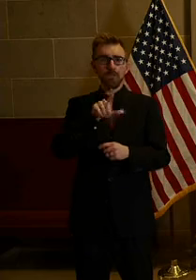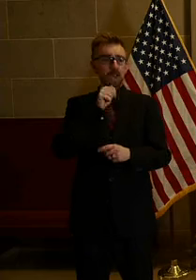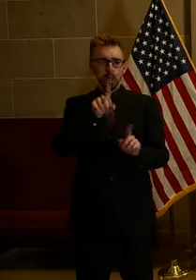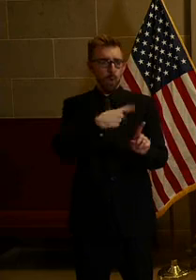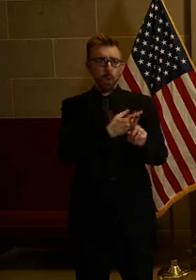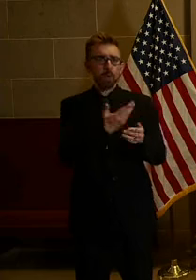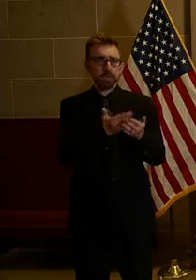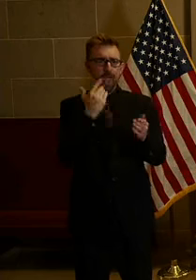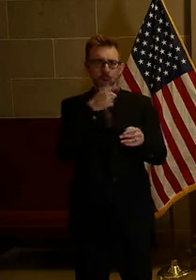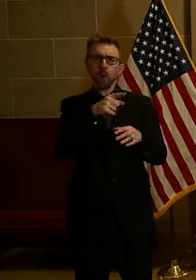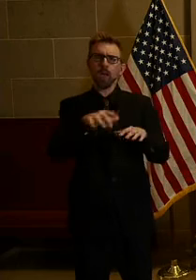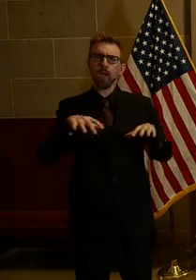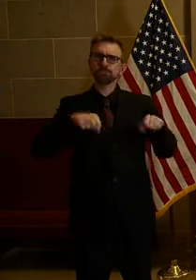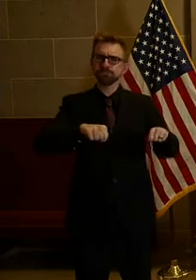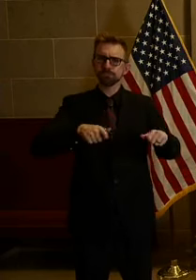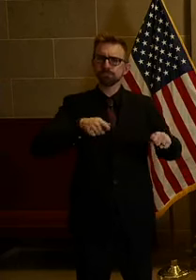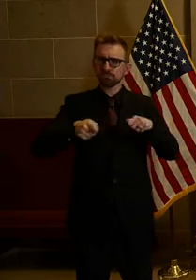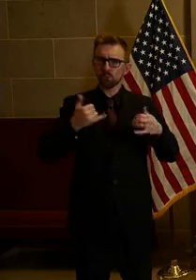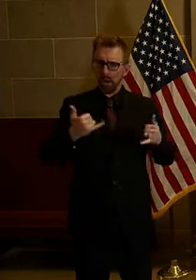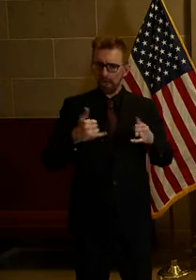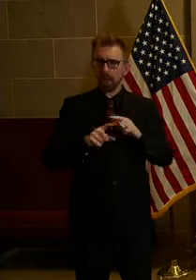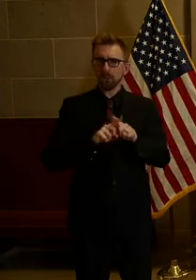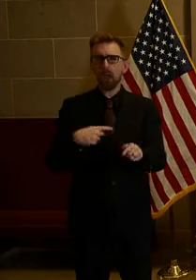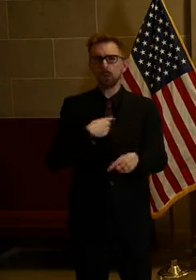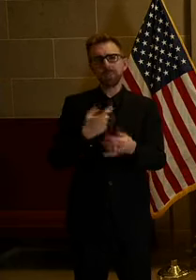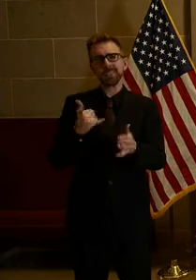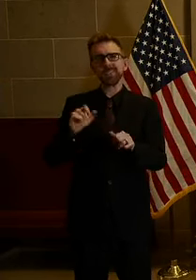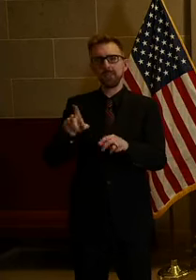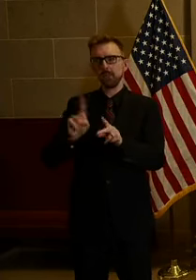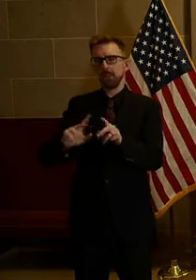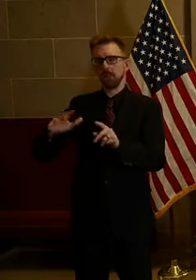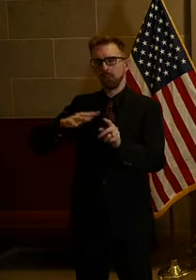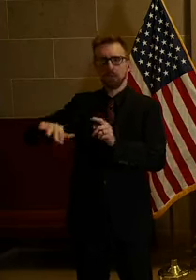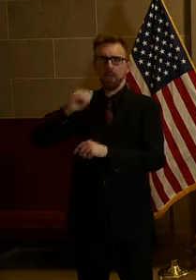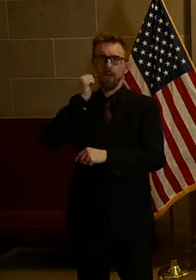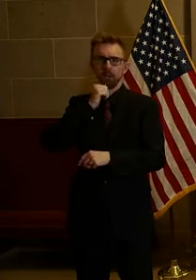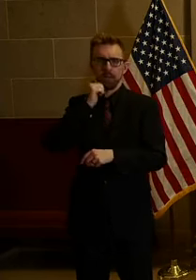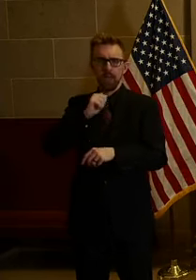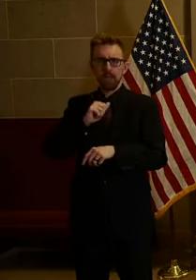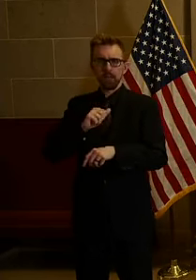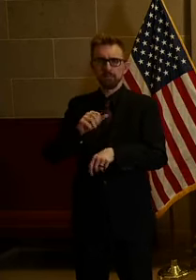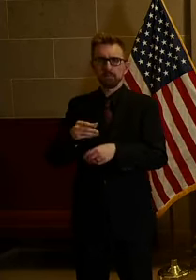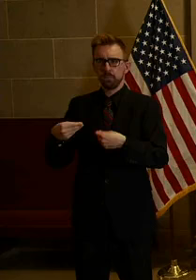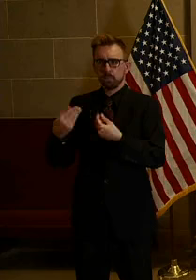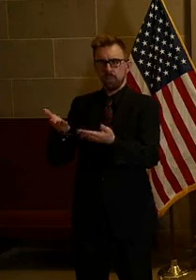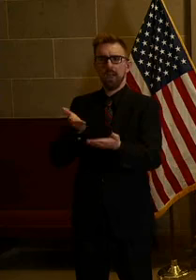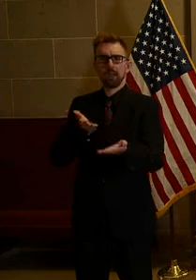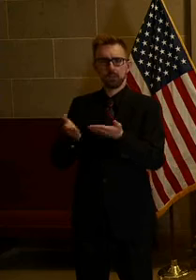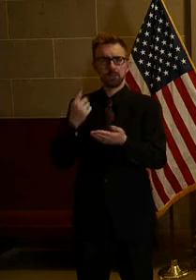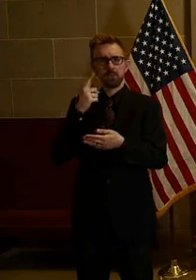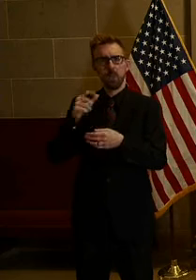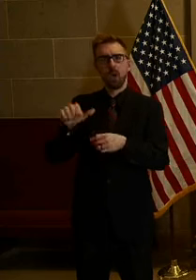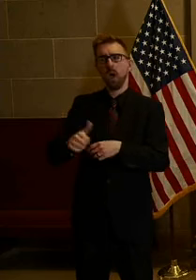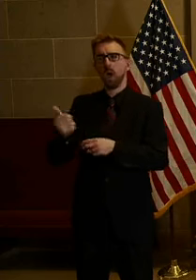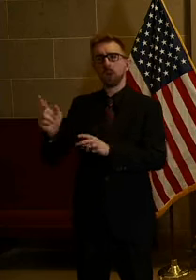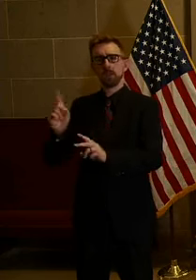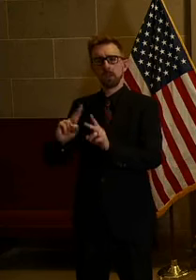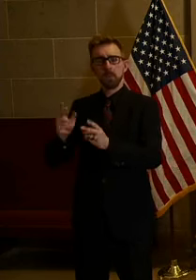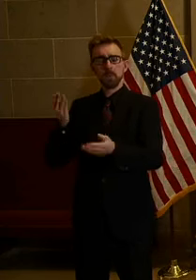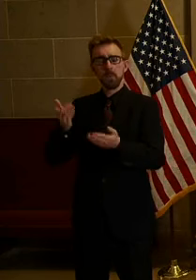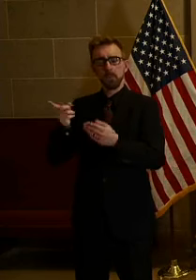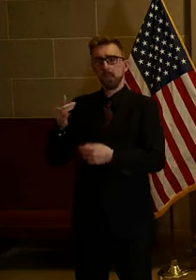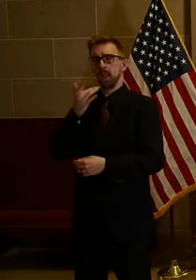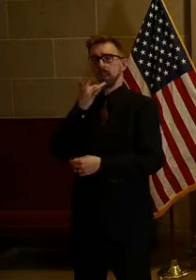know that dominates everything we're doing, but we still have to have people out there every day providing services for the other people that maybe are